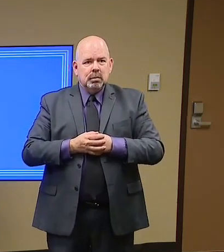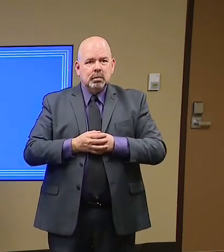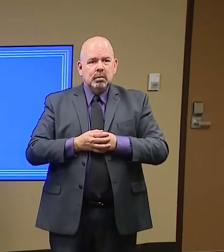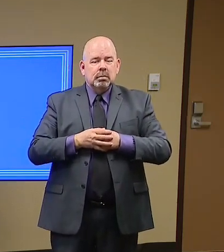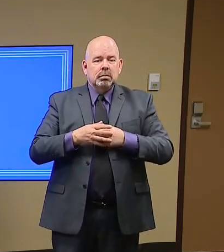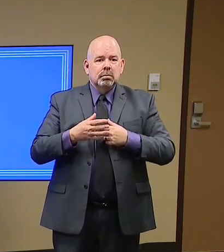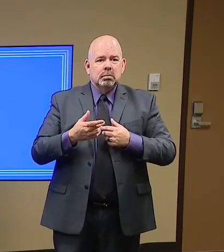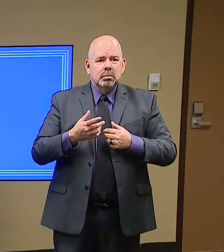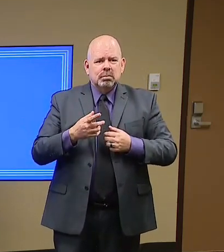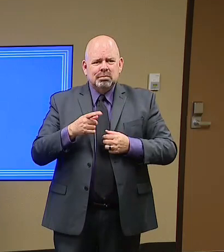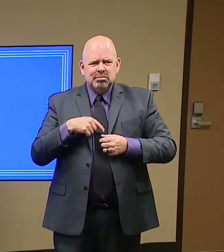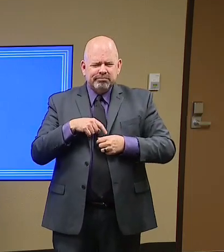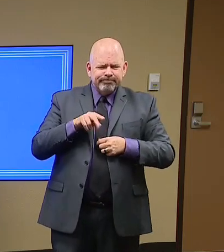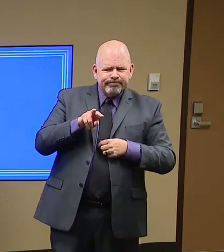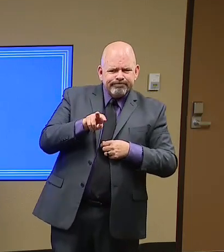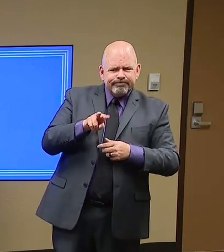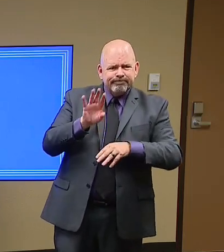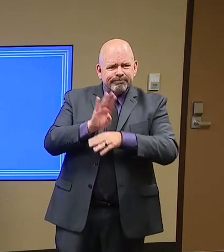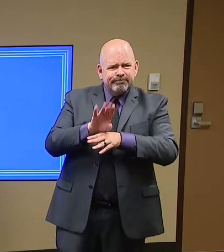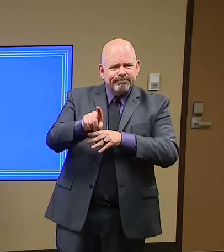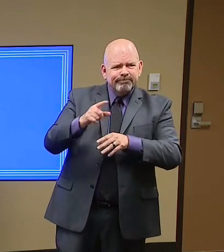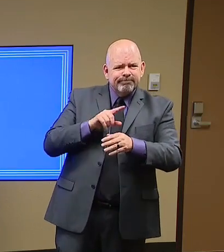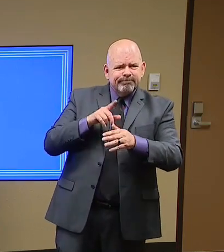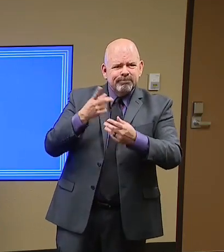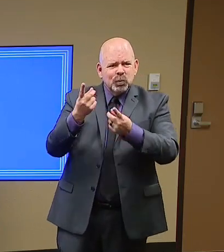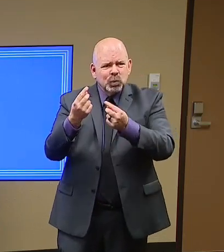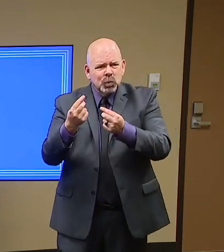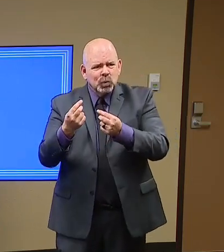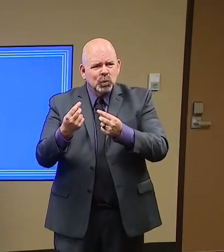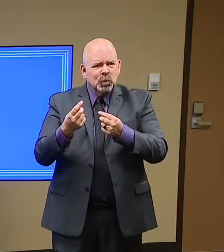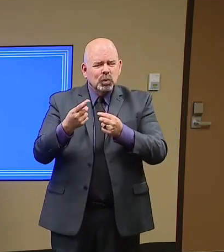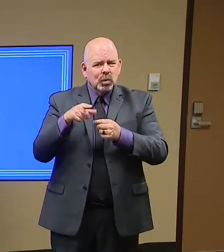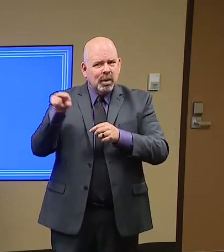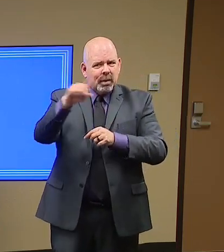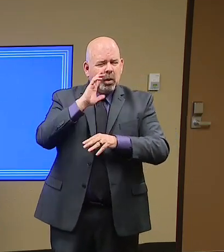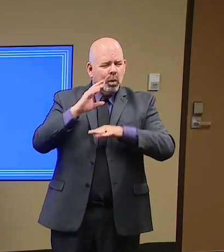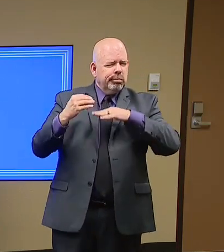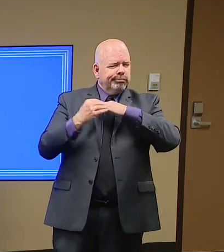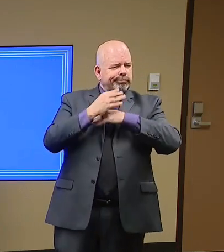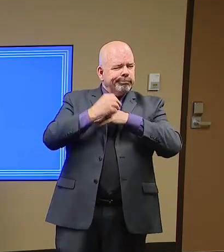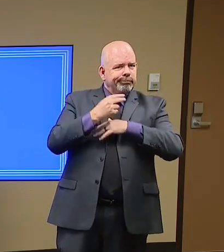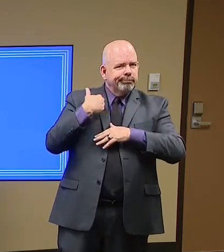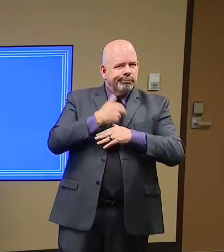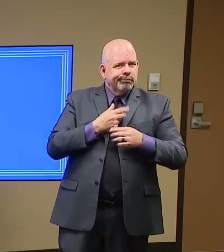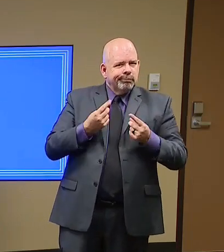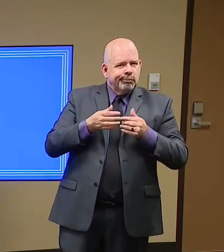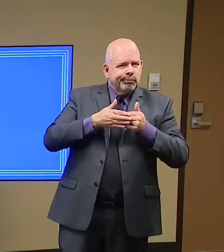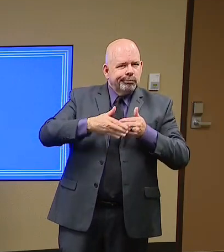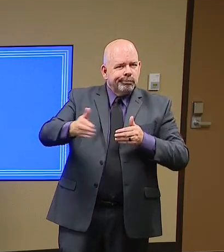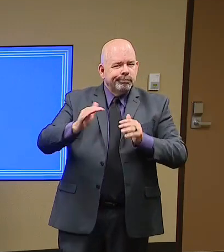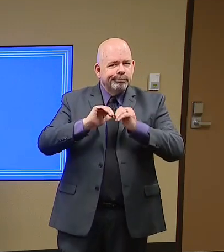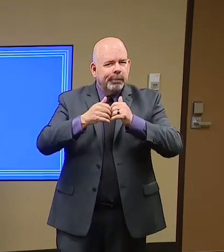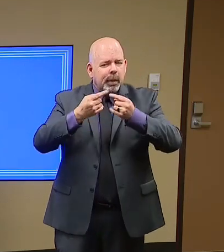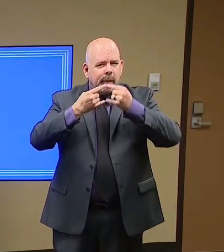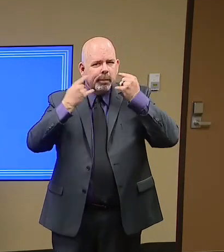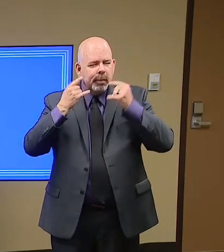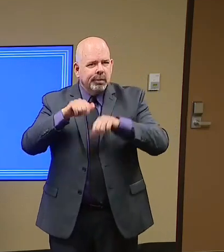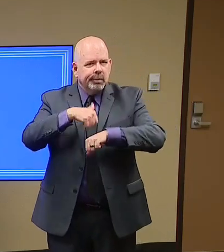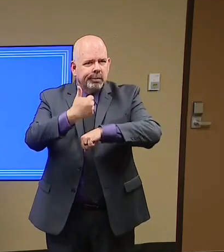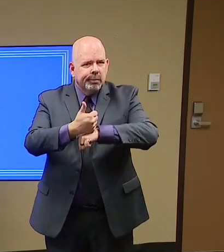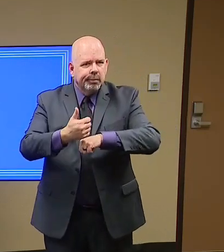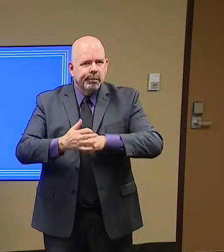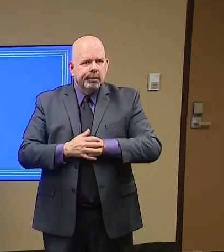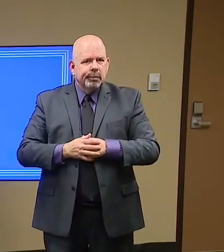talk amongst themselves. You can also send business inquiries. Where are they sending those to us?